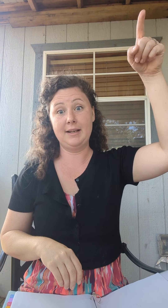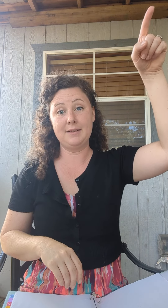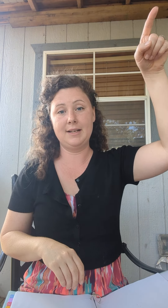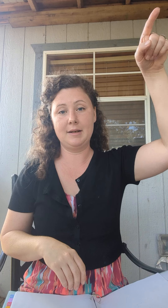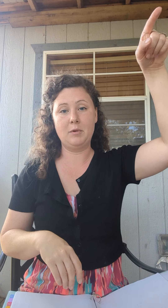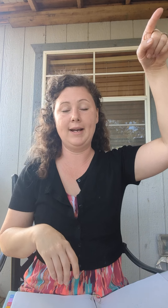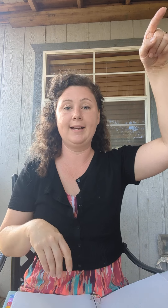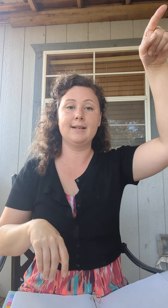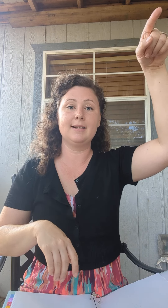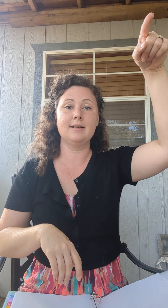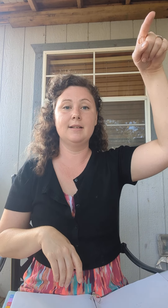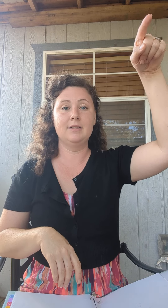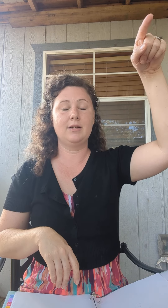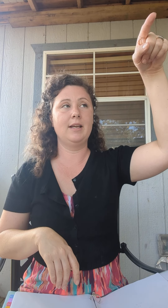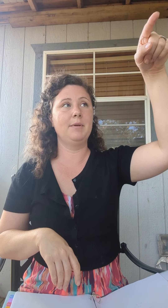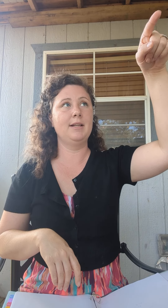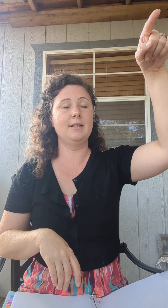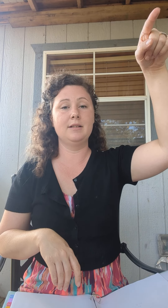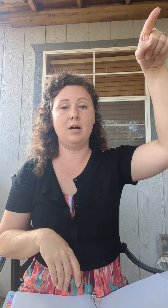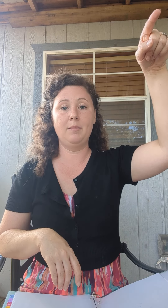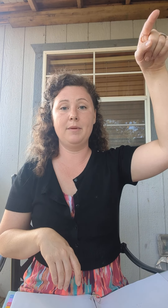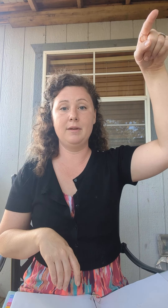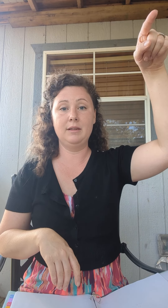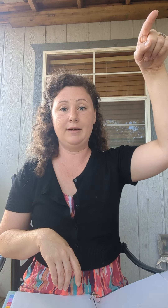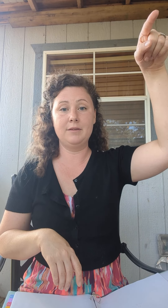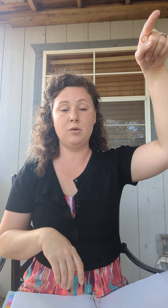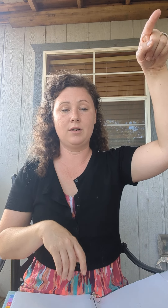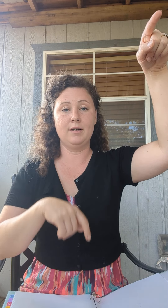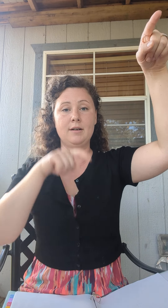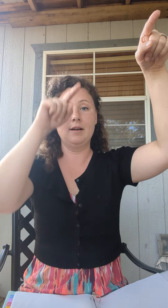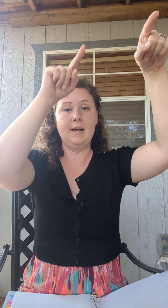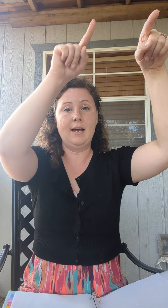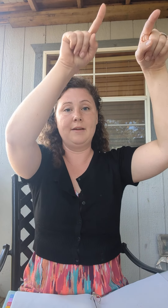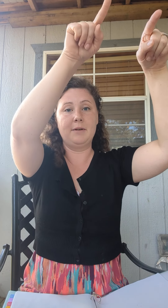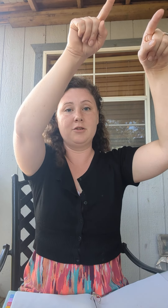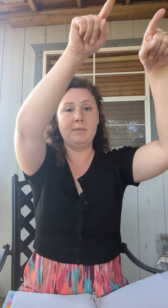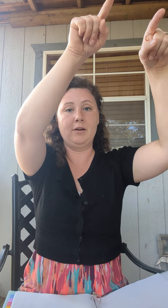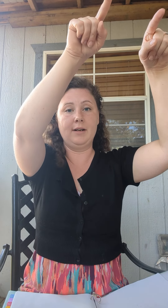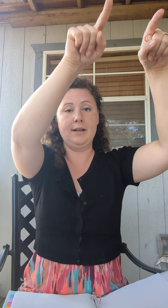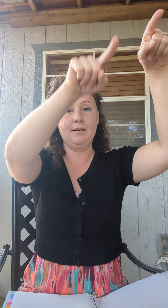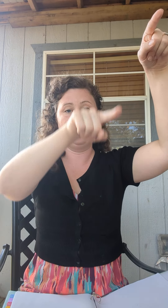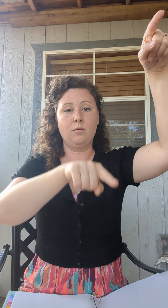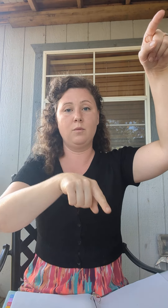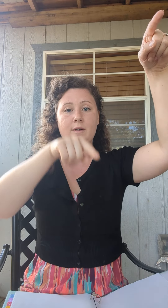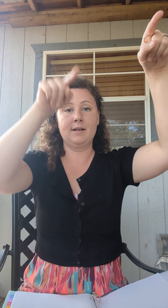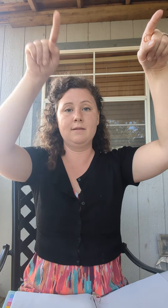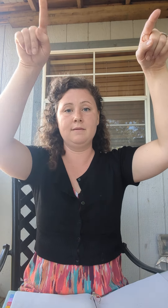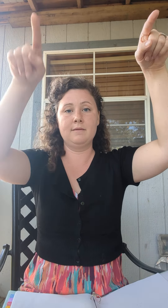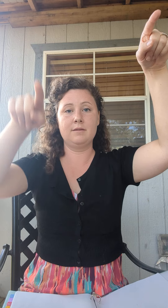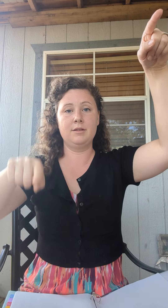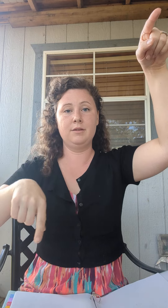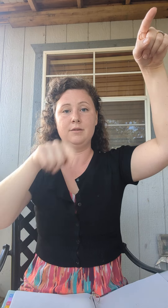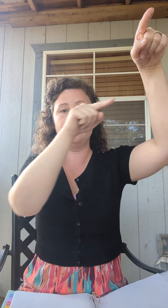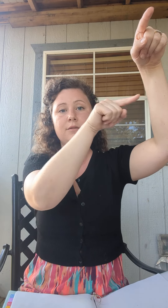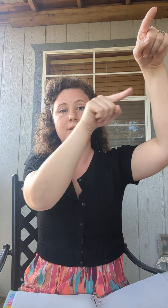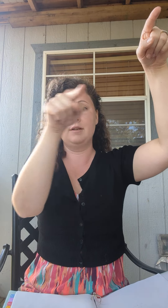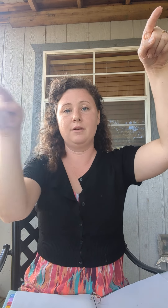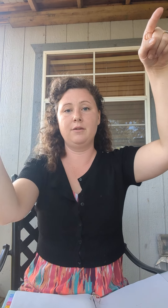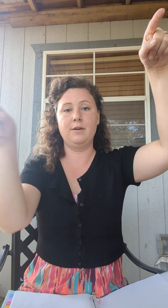left hand. I'm right-handed. So I keep it in the top left corner and I'm gonna draw my grid. One, two, three,